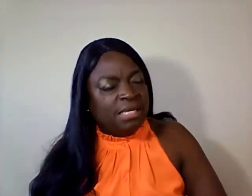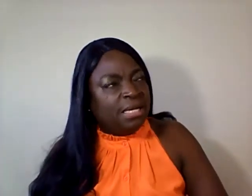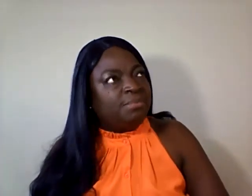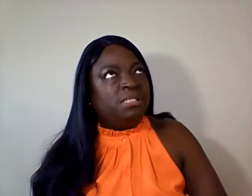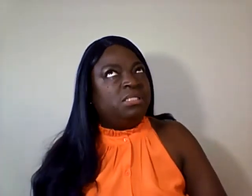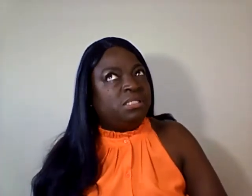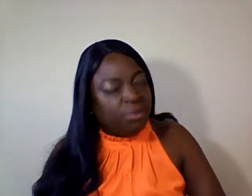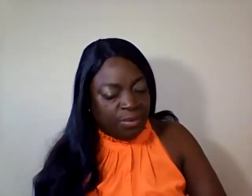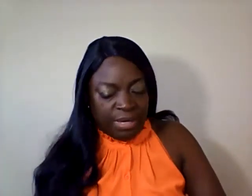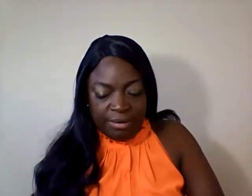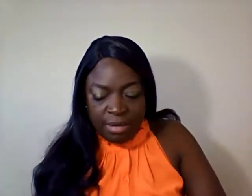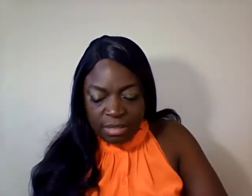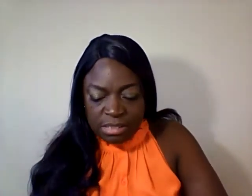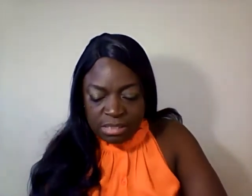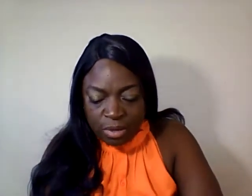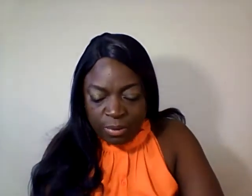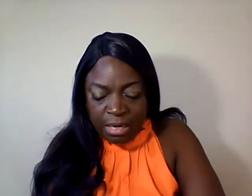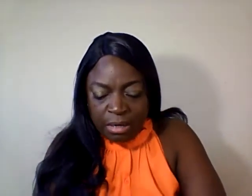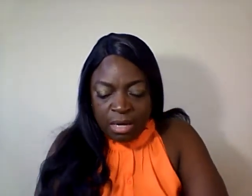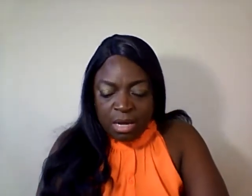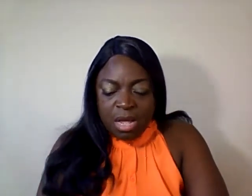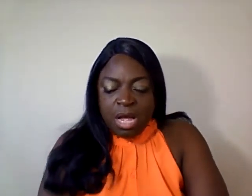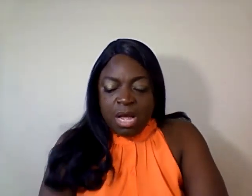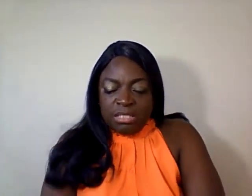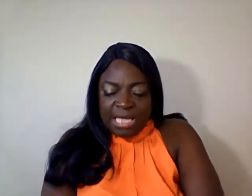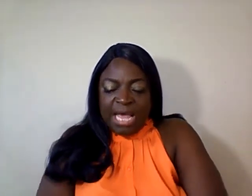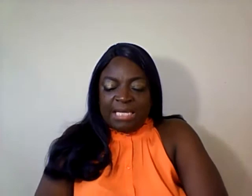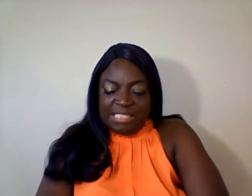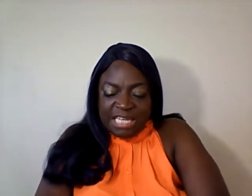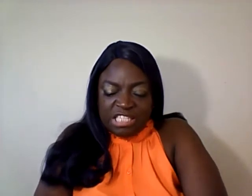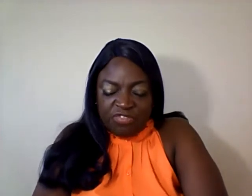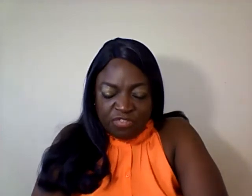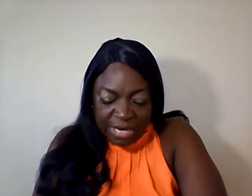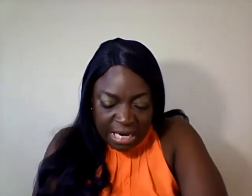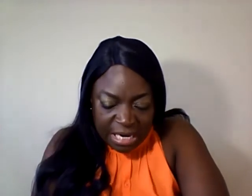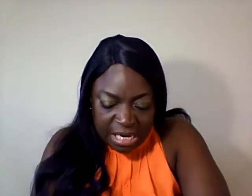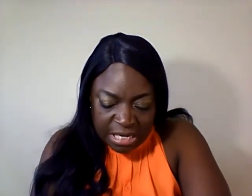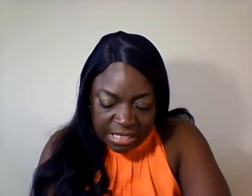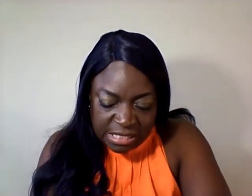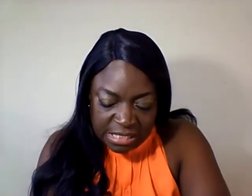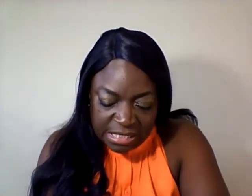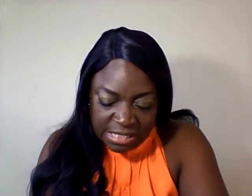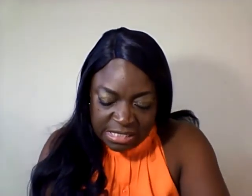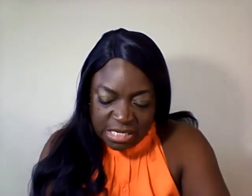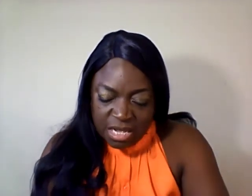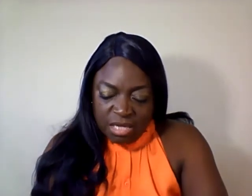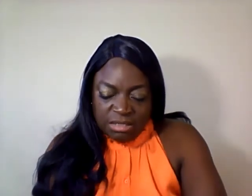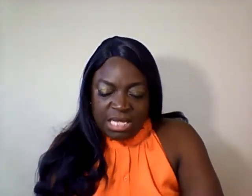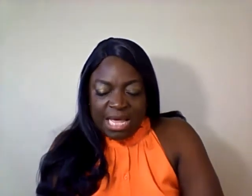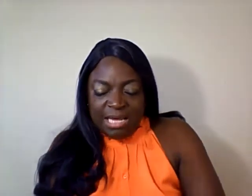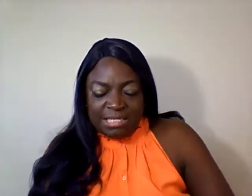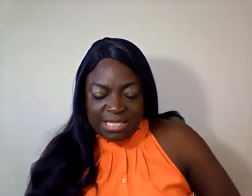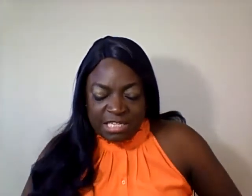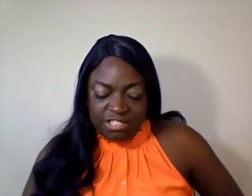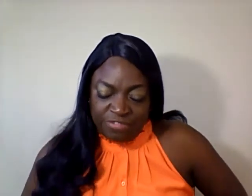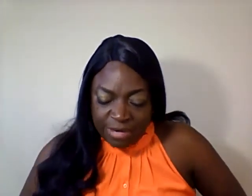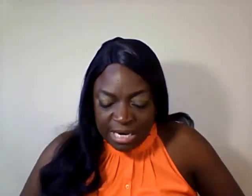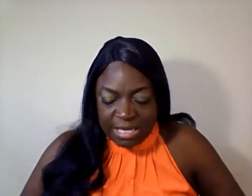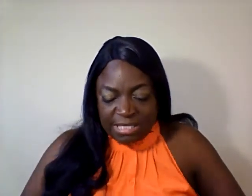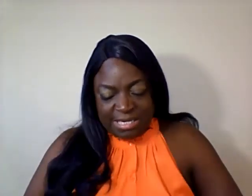I'm so weird. So weird. Tag six friends. Tag six friends. And